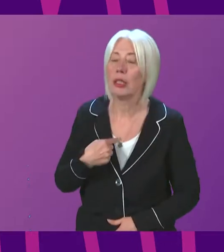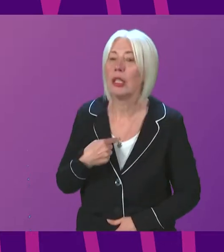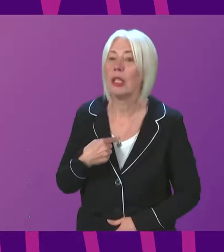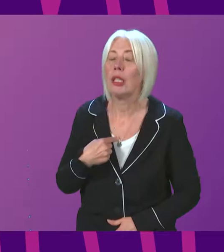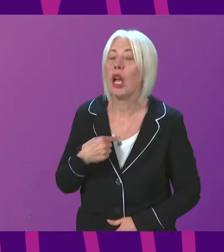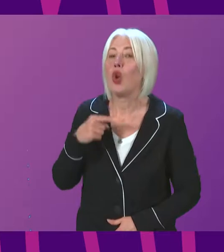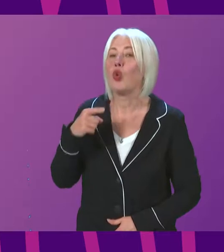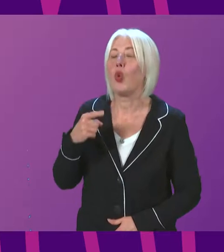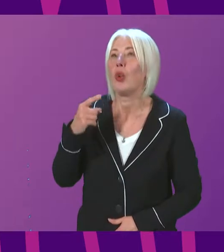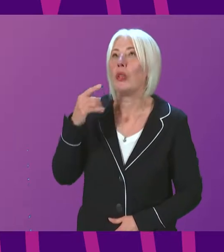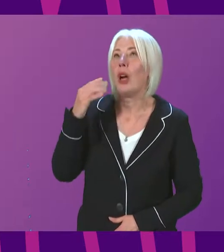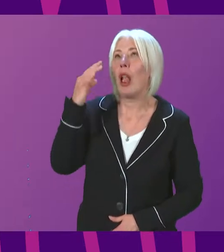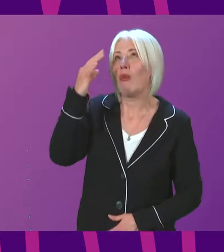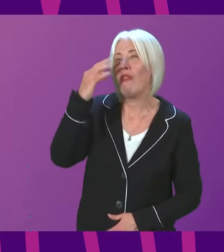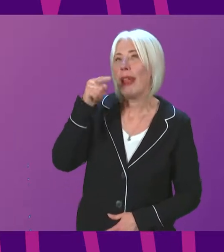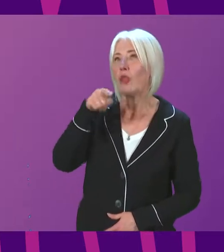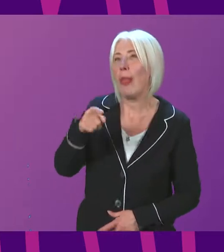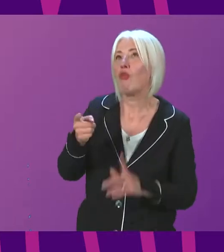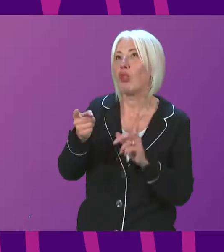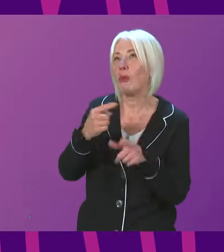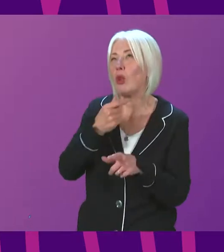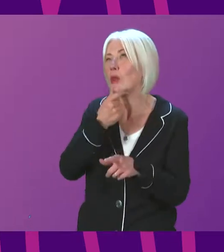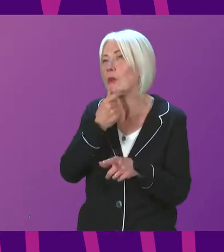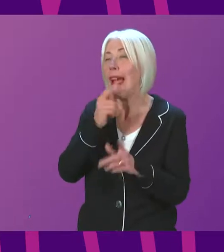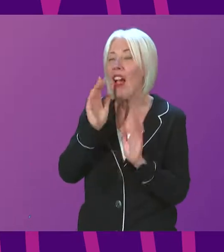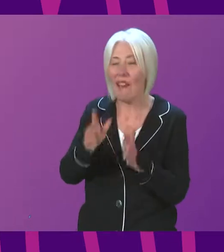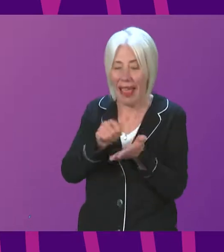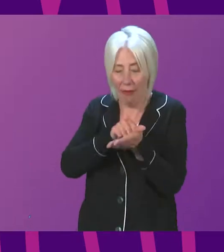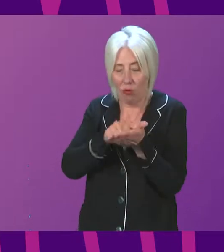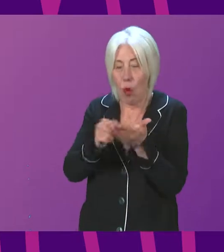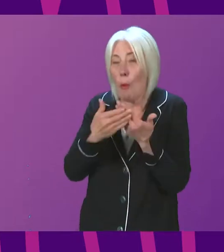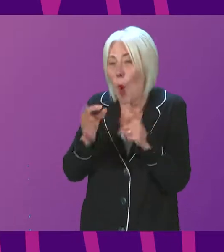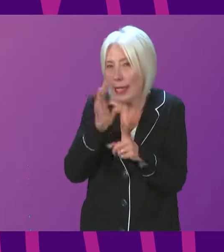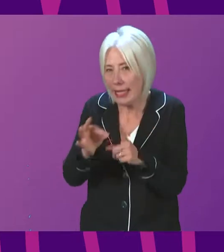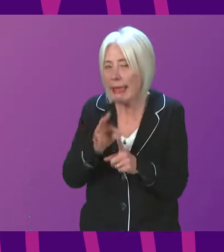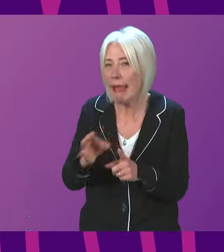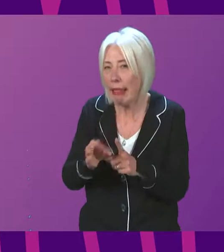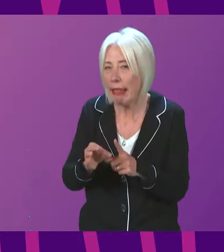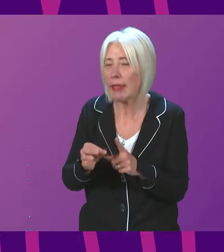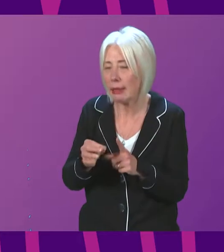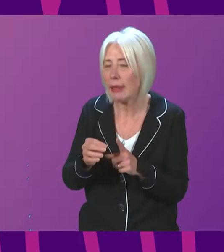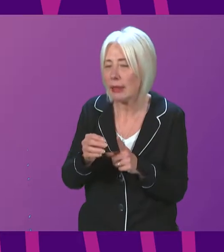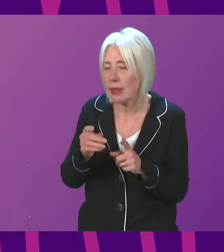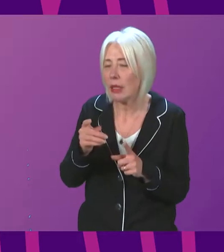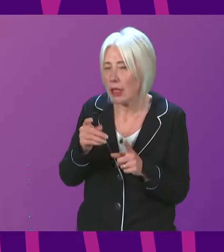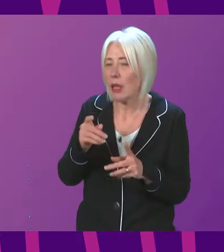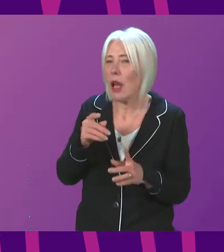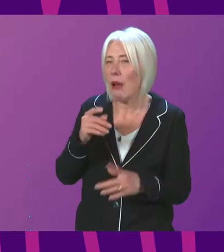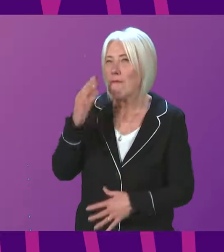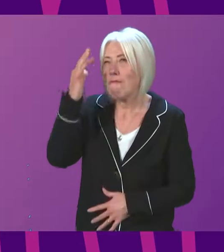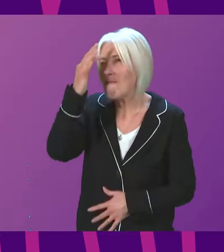the response I've given Mr Fraser, and if I need to write to him to set out more details or more specification,